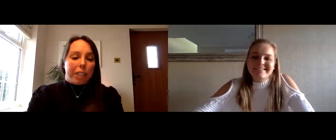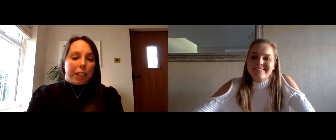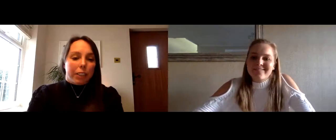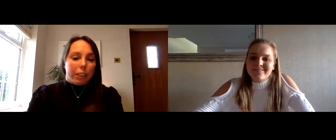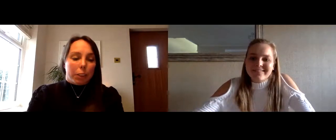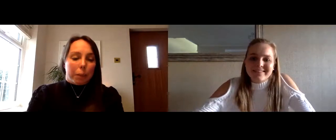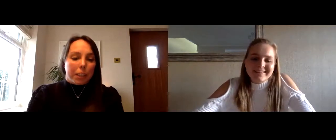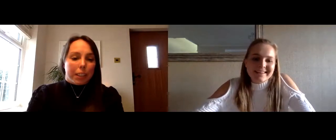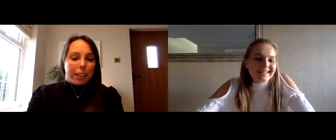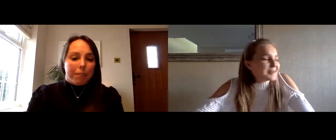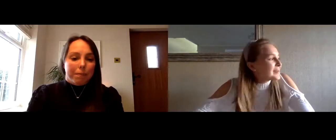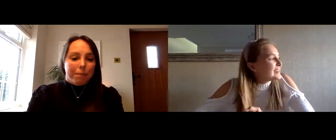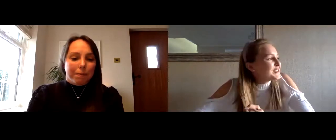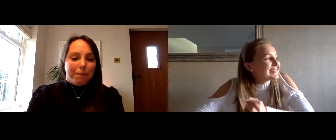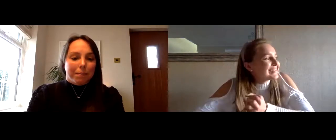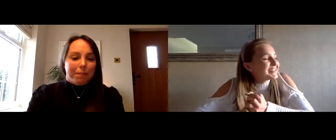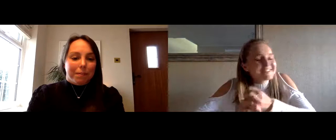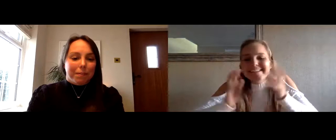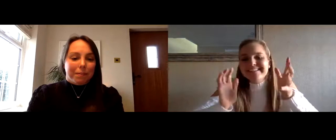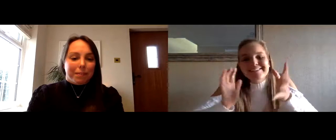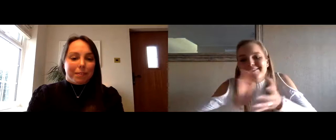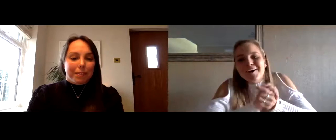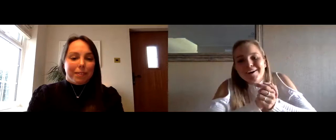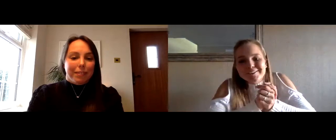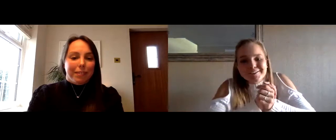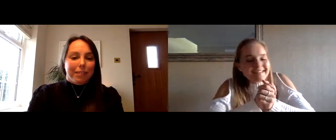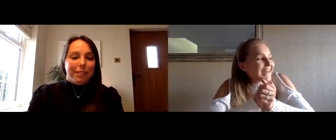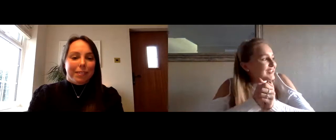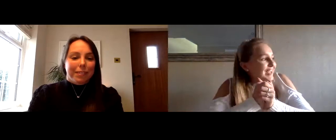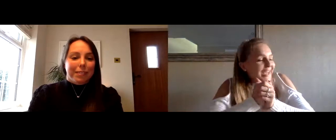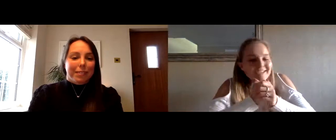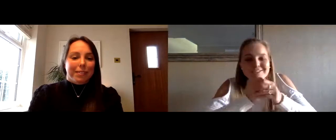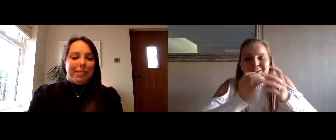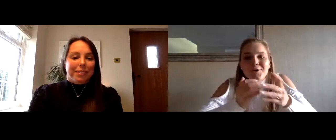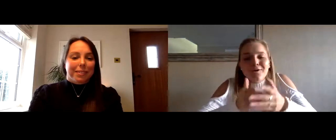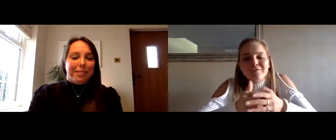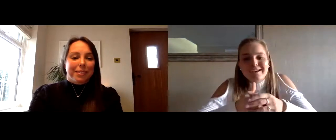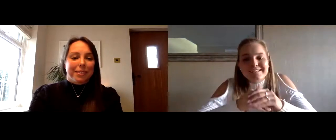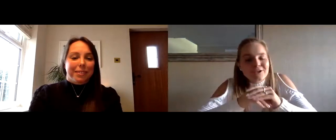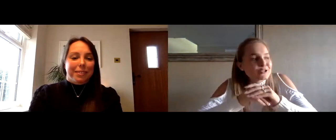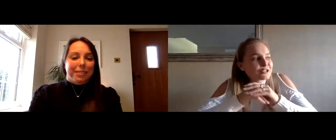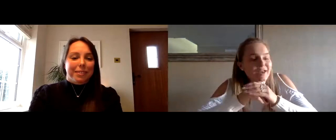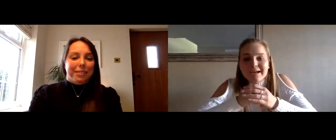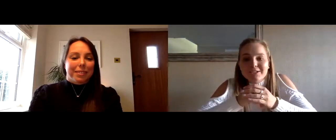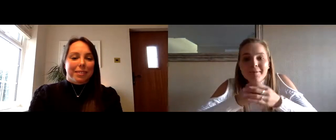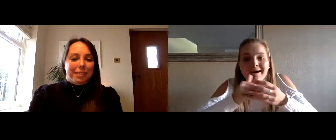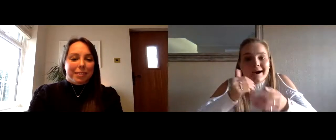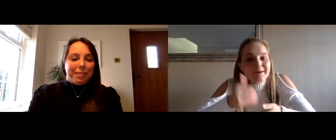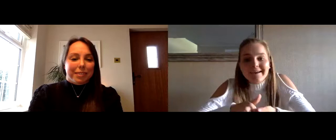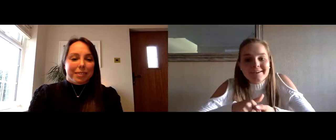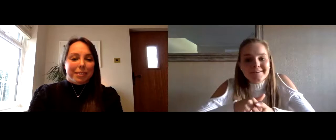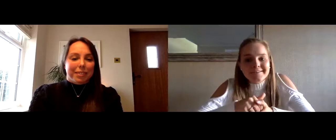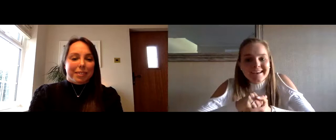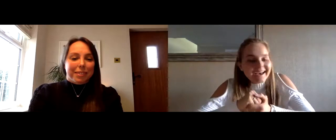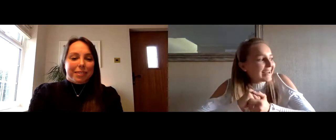for every child to do gymnastics i mean just just listening to your answer just then it just it's so obvious that you're so passionate about